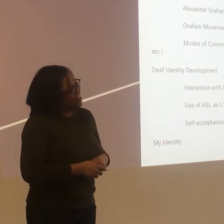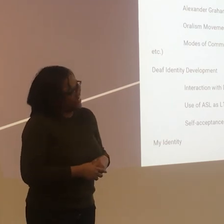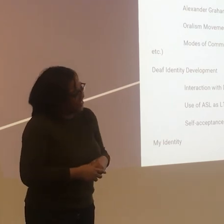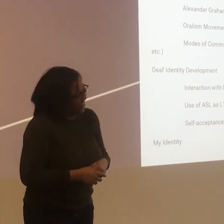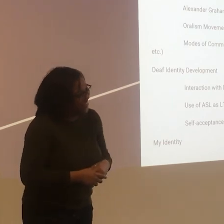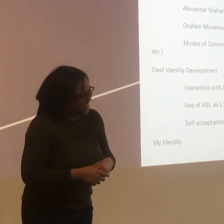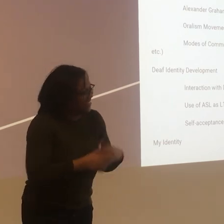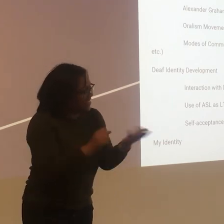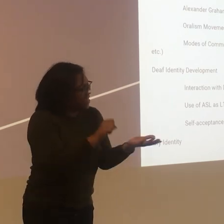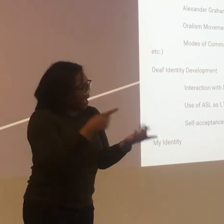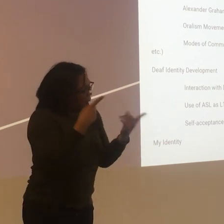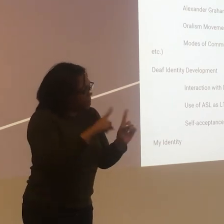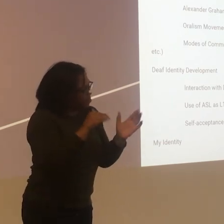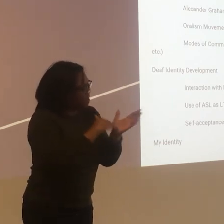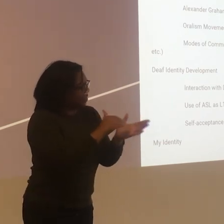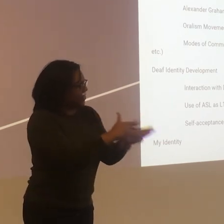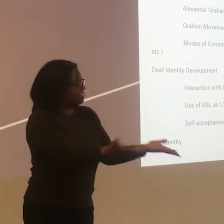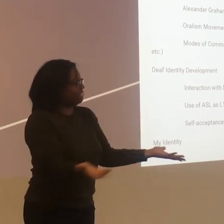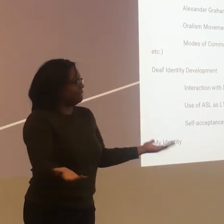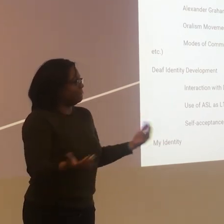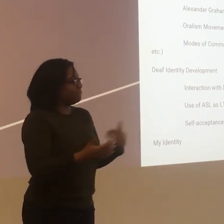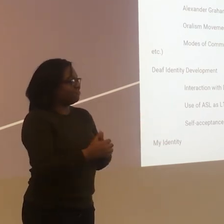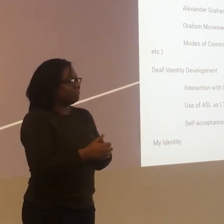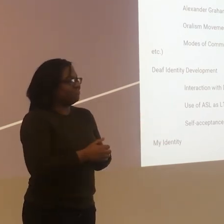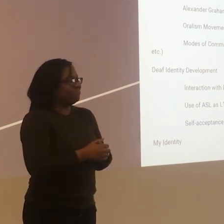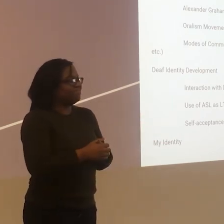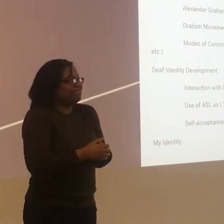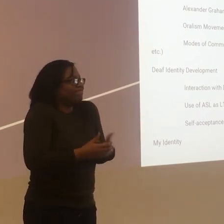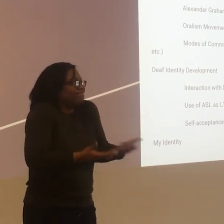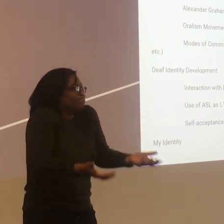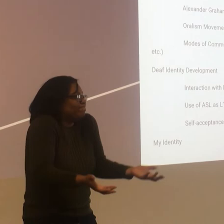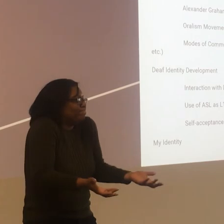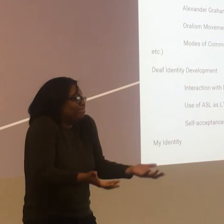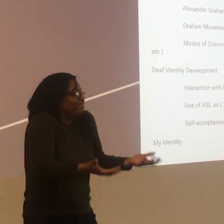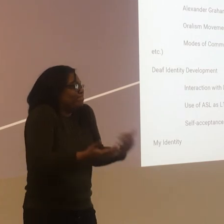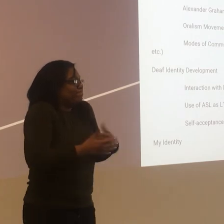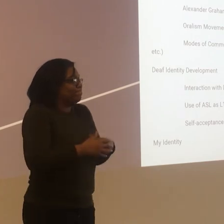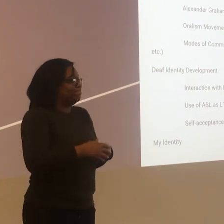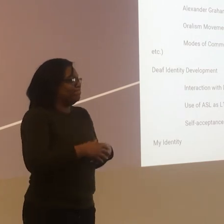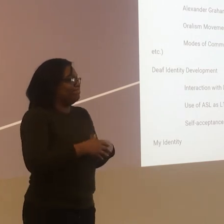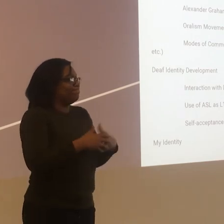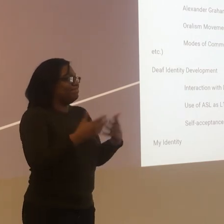Yeah. Yeah. It happens very often, unfortunately. Yeah.